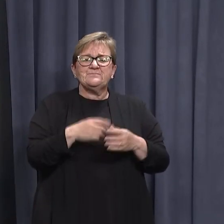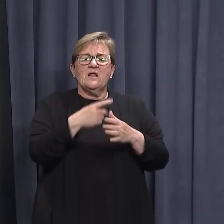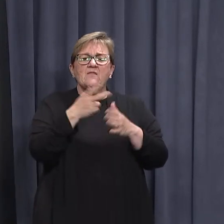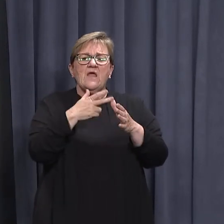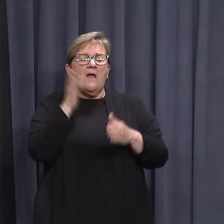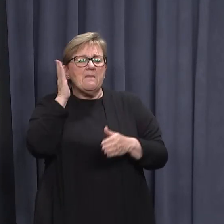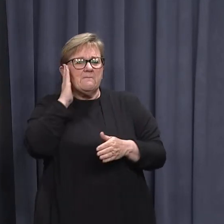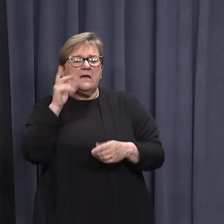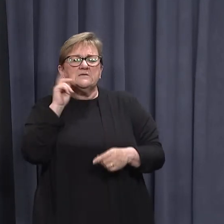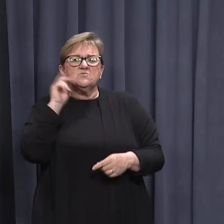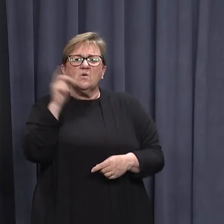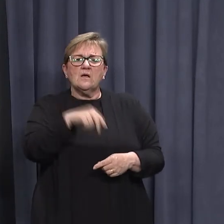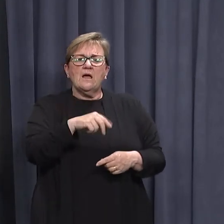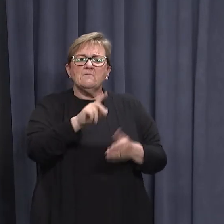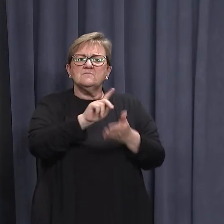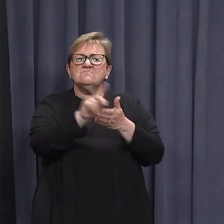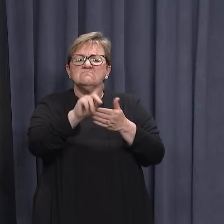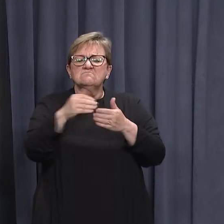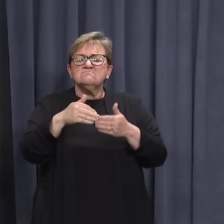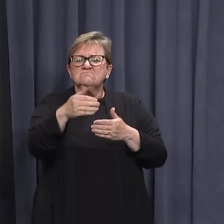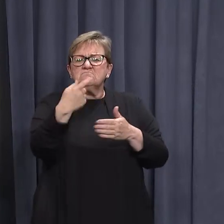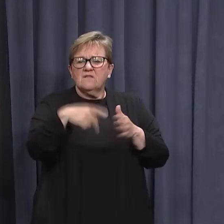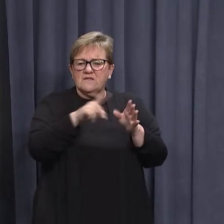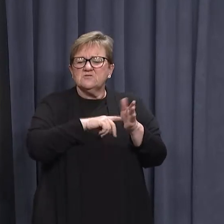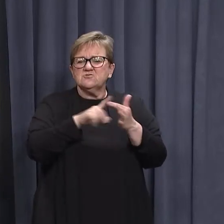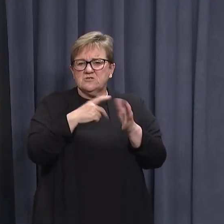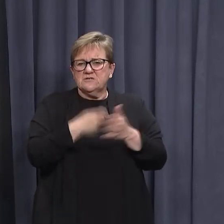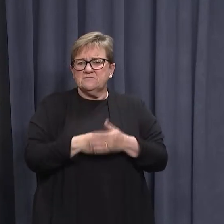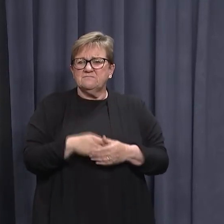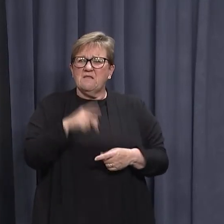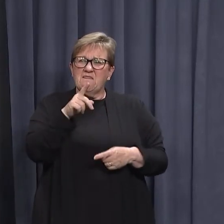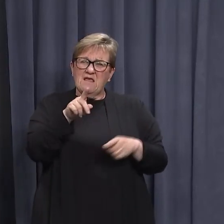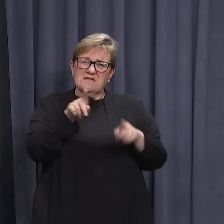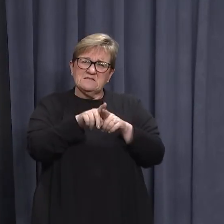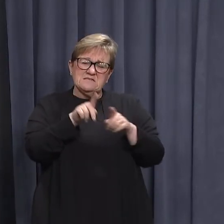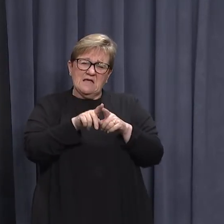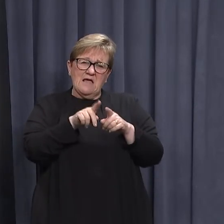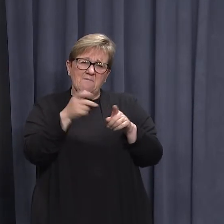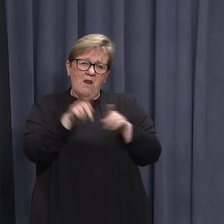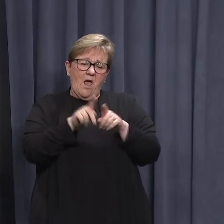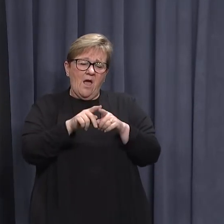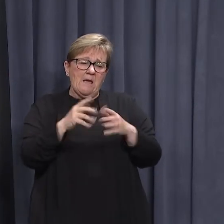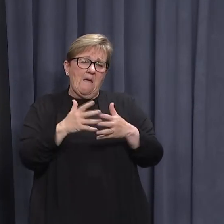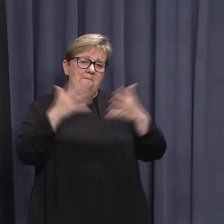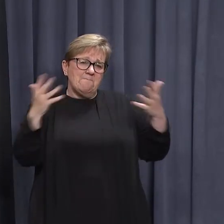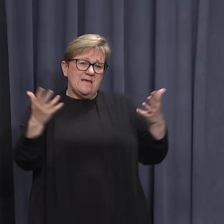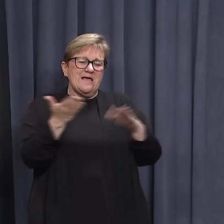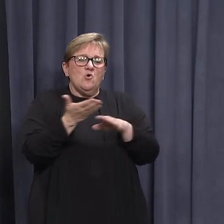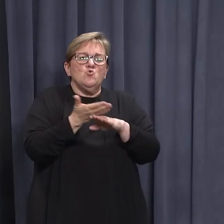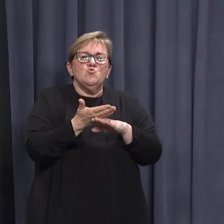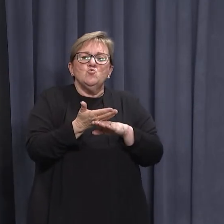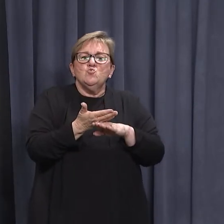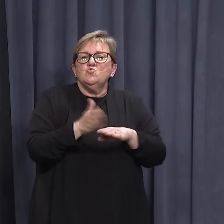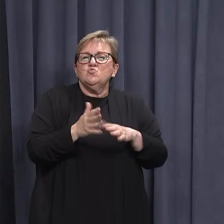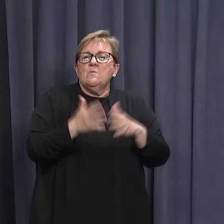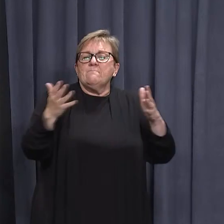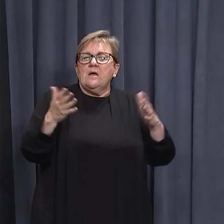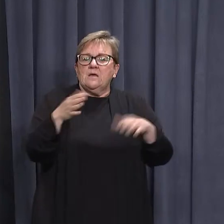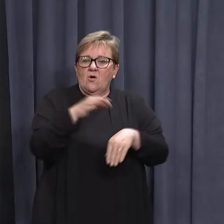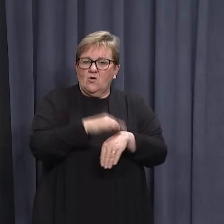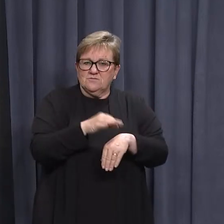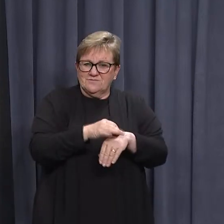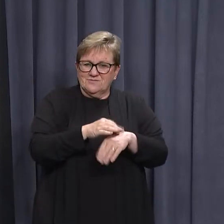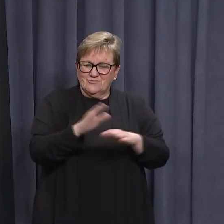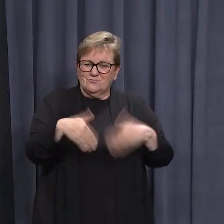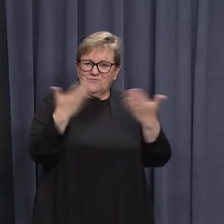rest of the beds will be coming online over the course of this year. That's the equivalent of a major new tertiary hospital being